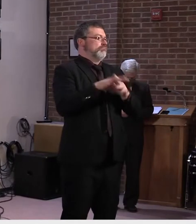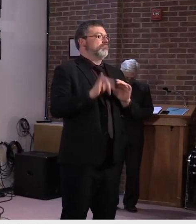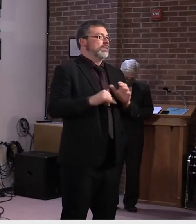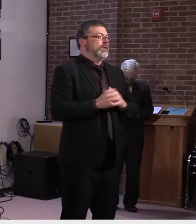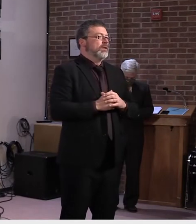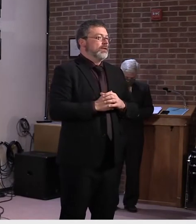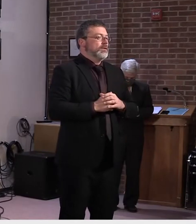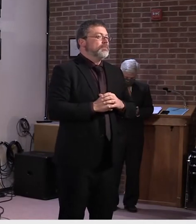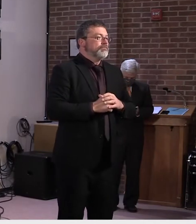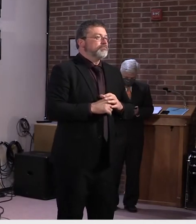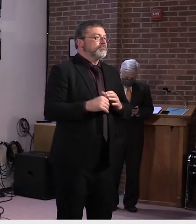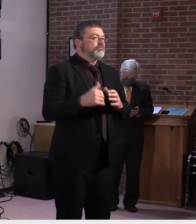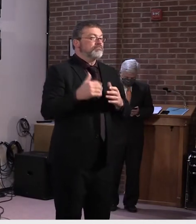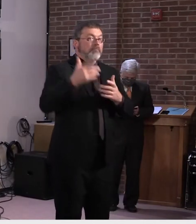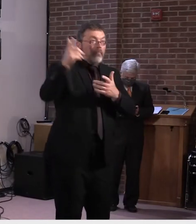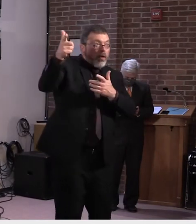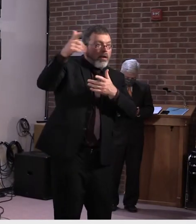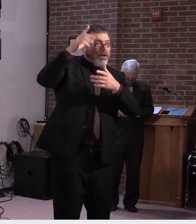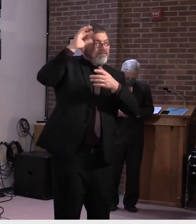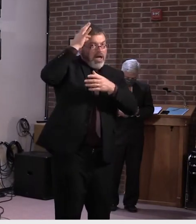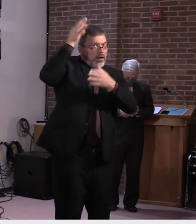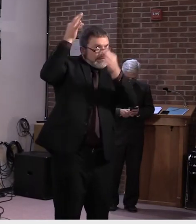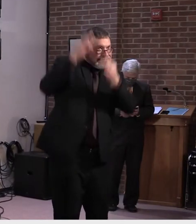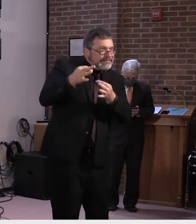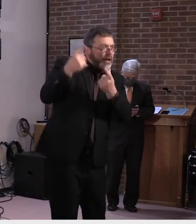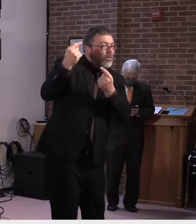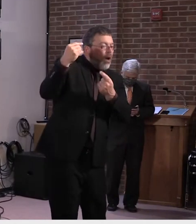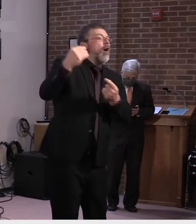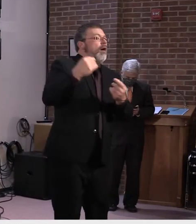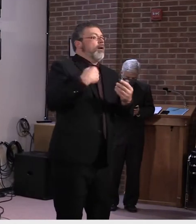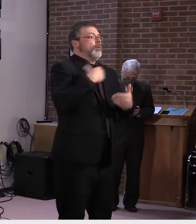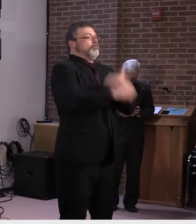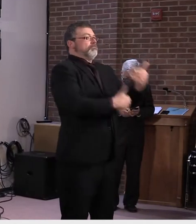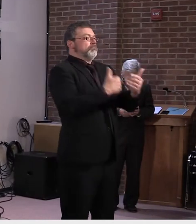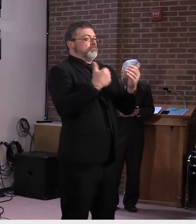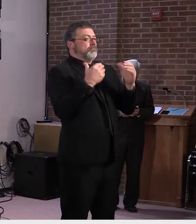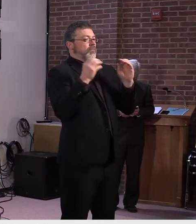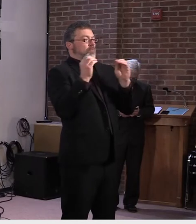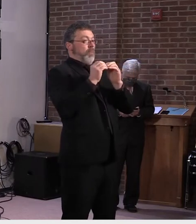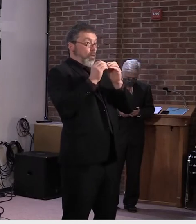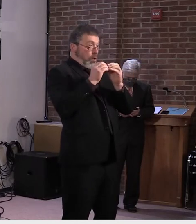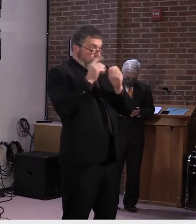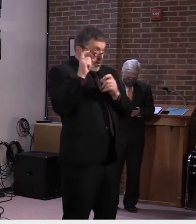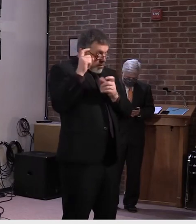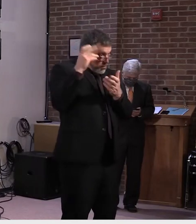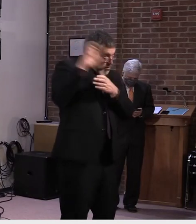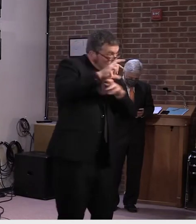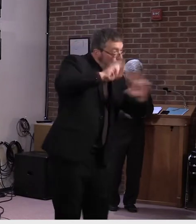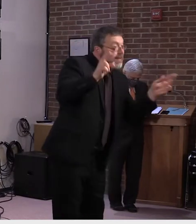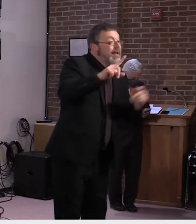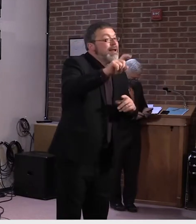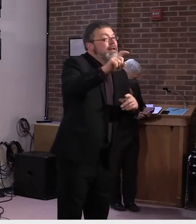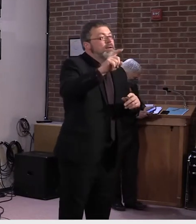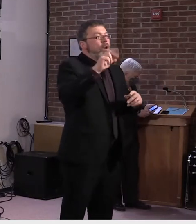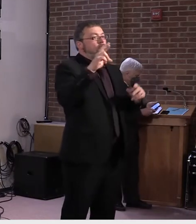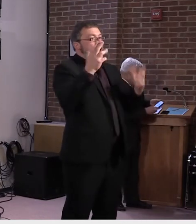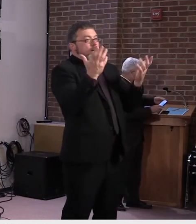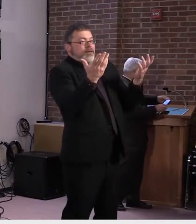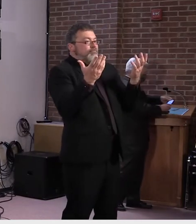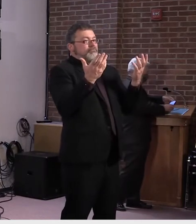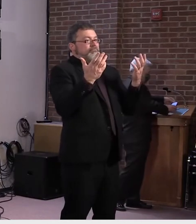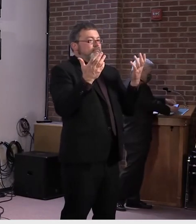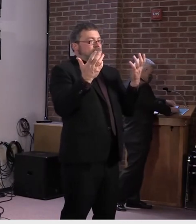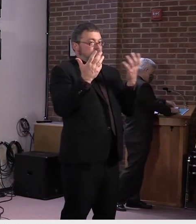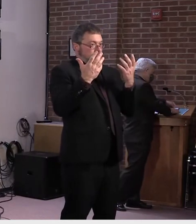and, uh, to see whether there's going to be any more dollars flowing into the states and whether those can be used for any, uh, as